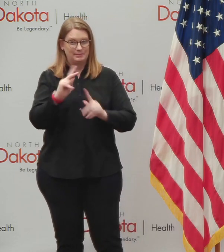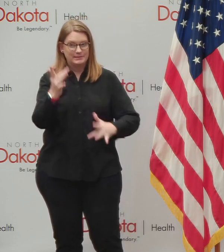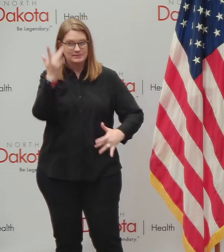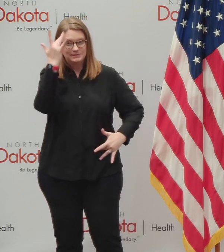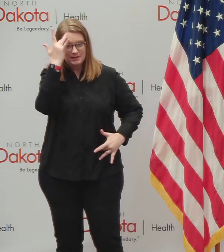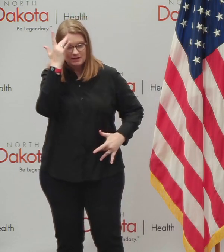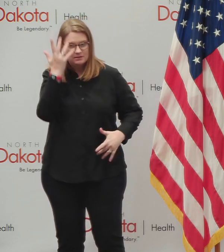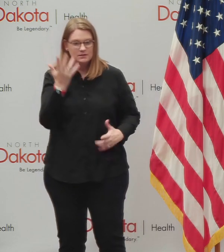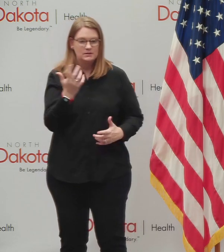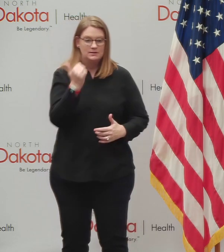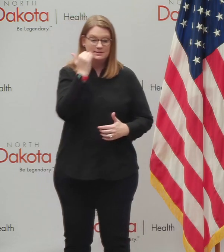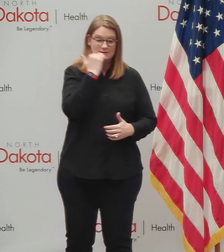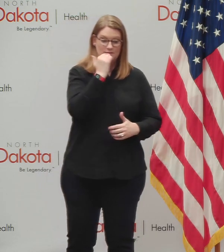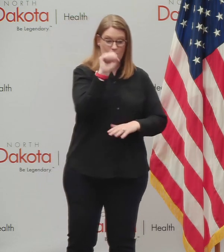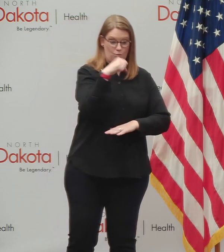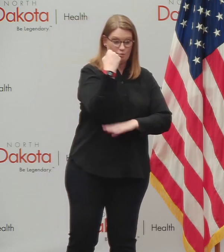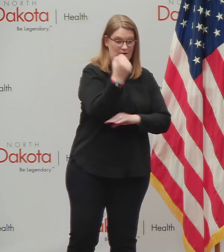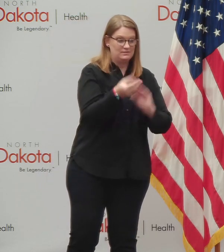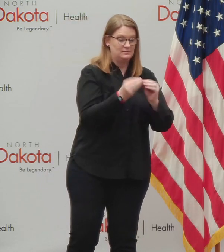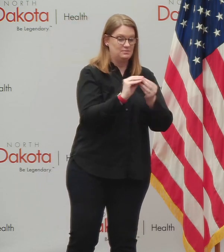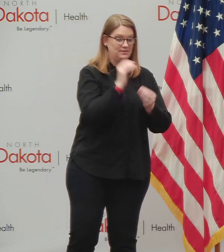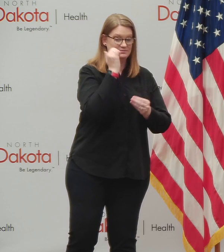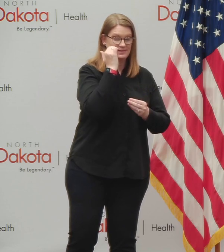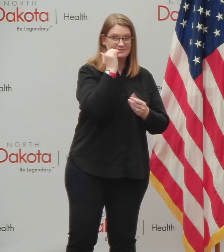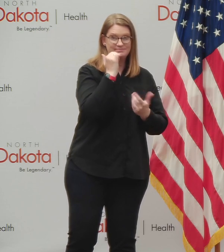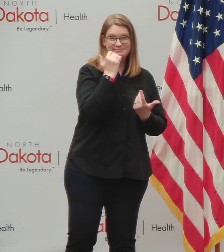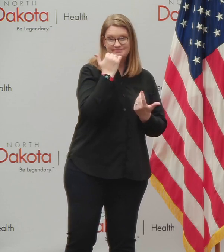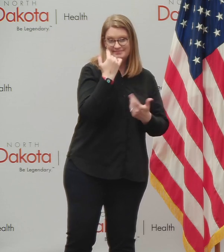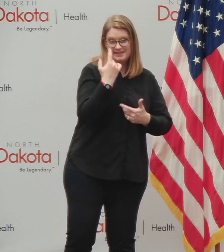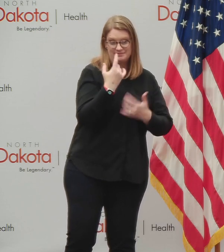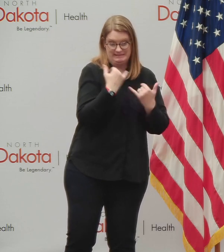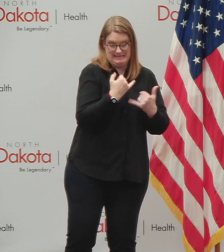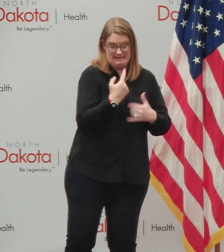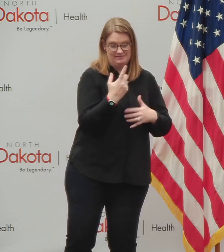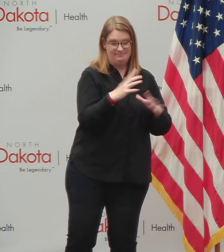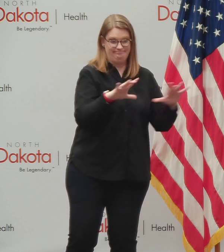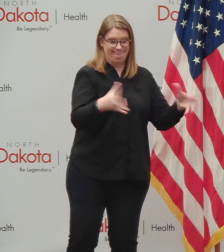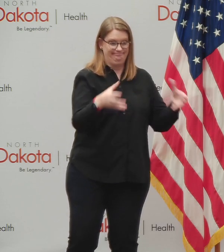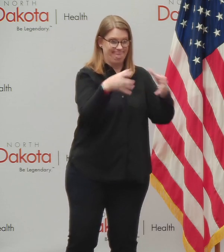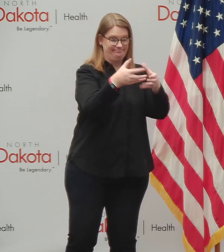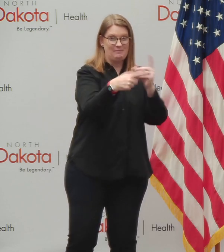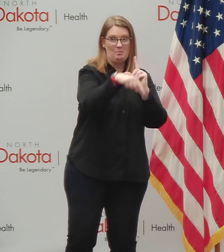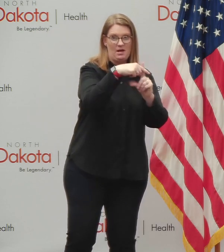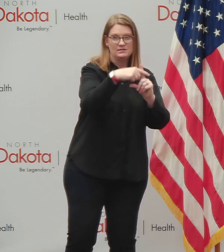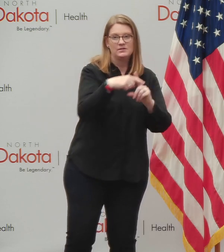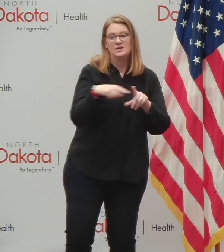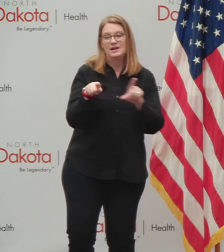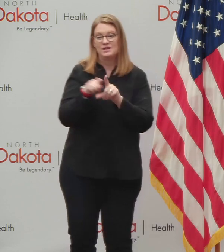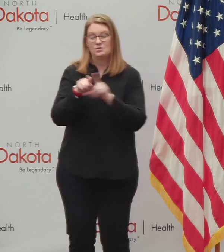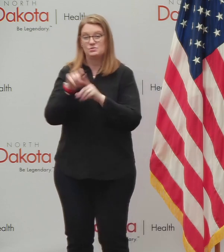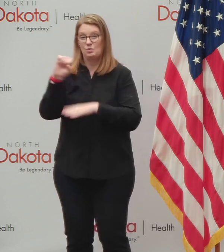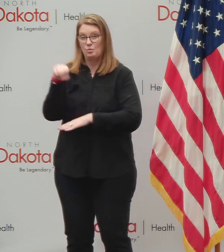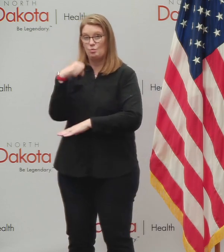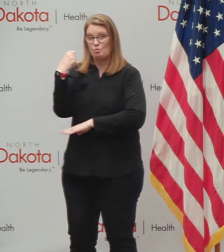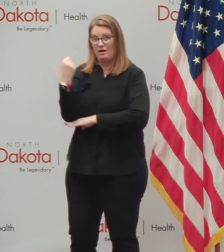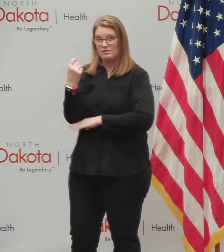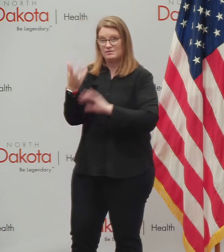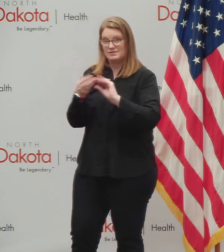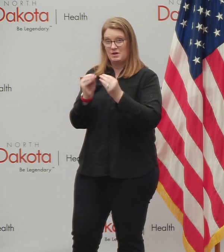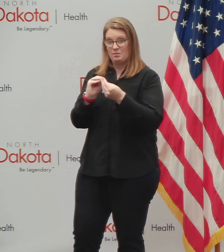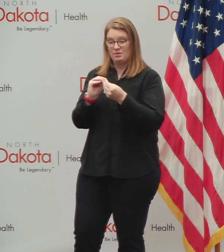of daily cases, record number of total active cases, and record number of daily reported